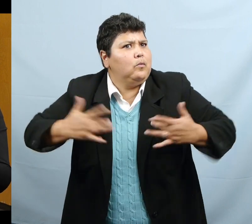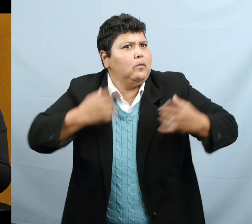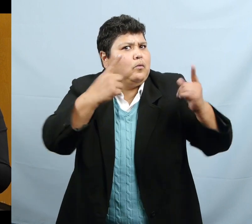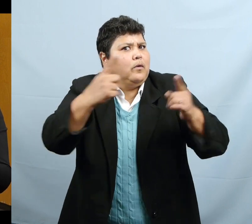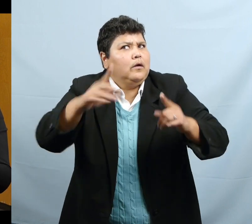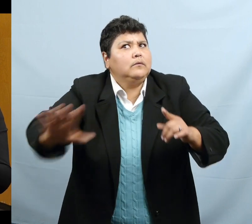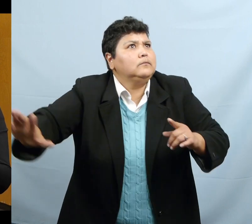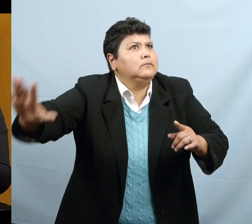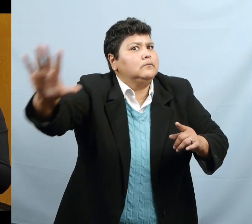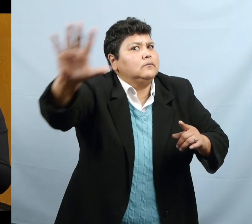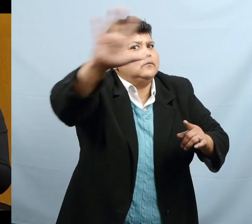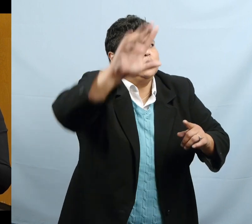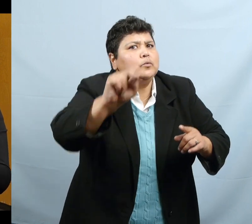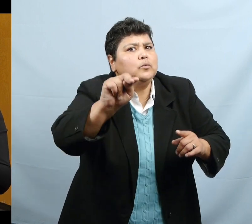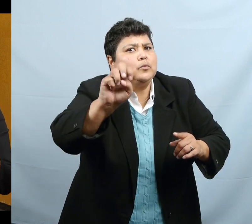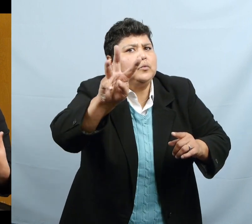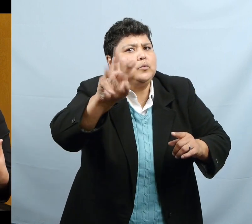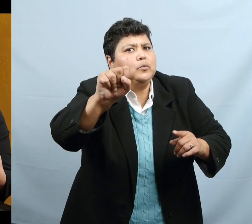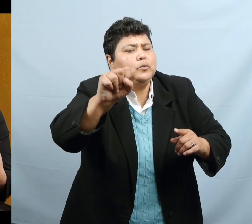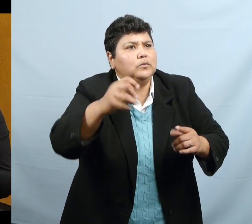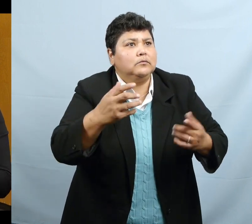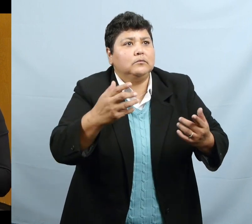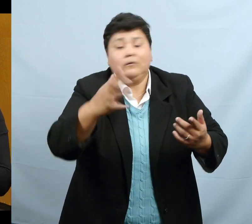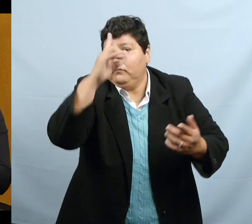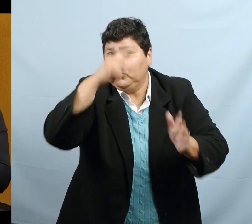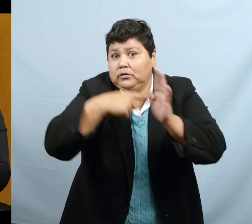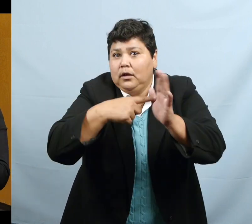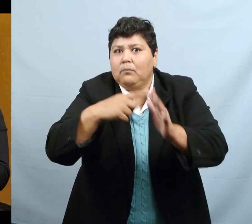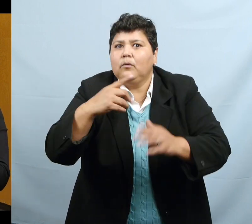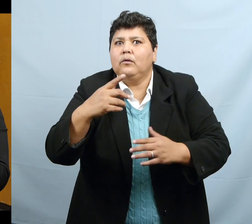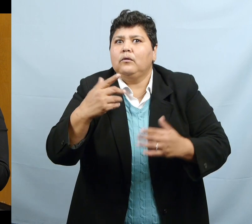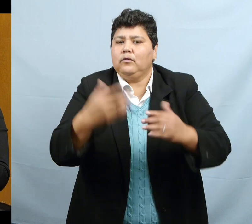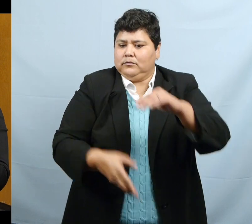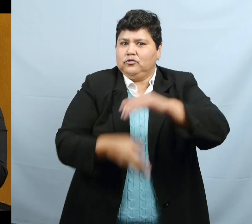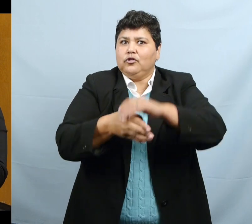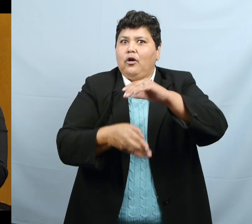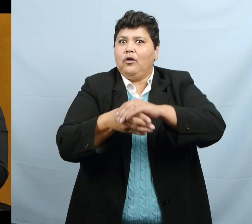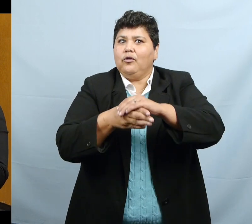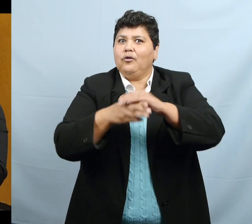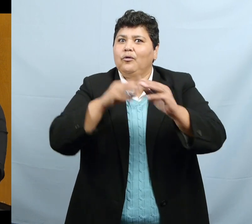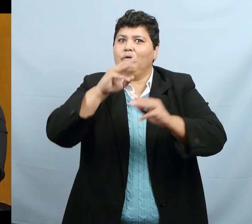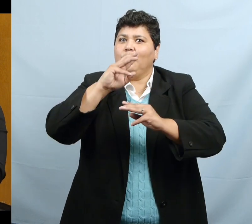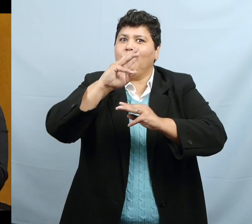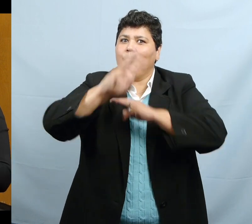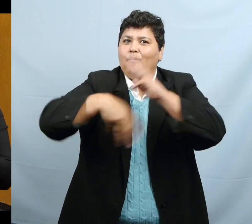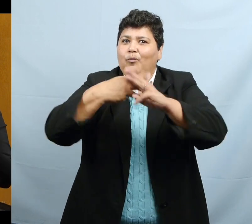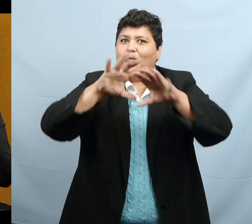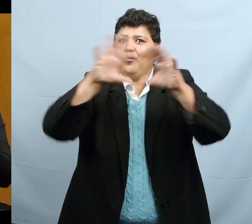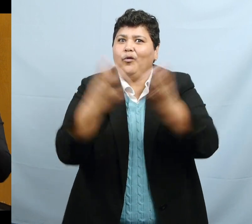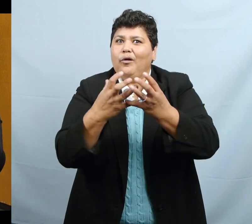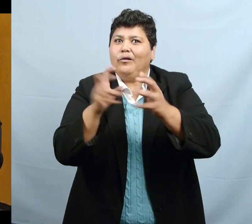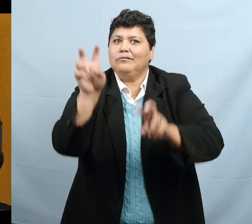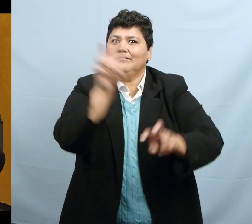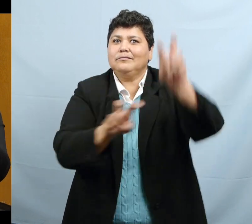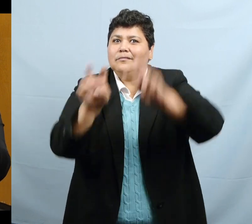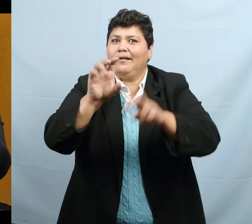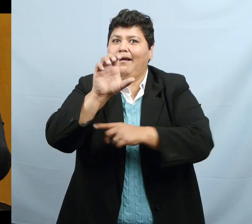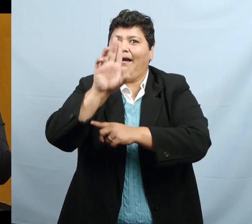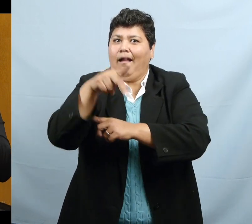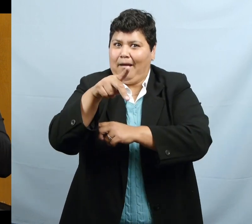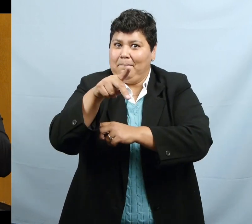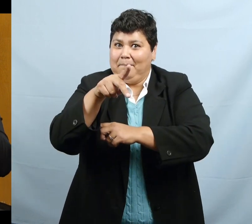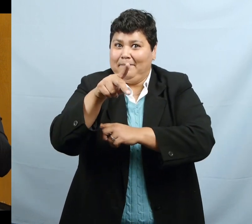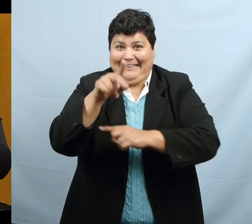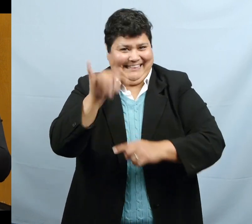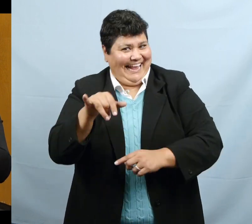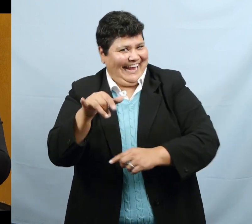Maybe I know that it's the World Cup and they're going to be calling about the teams that are playing. And that's happening next year